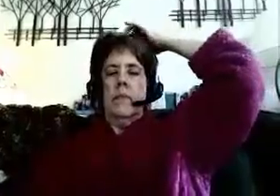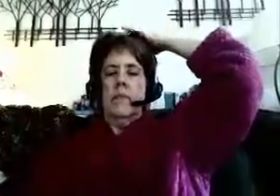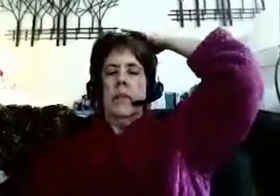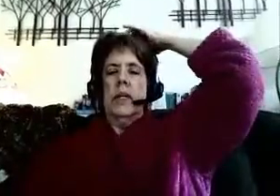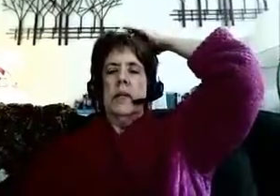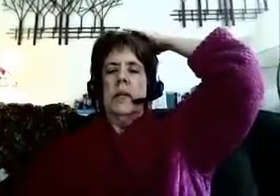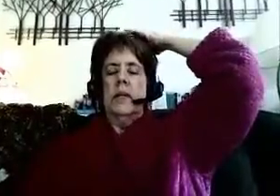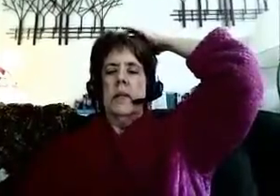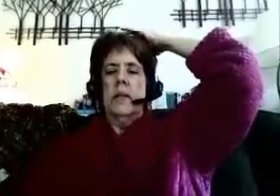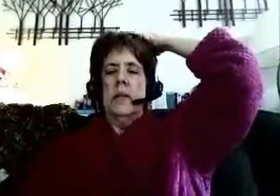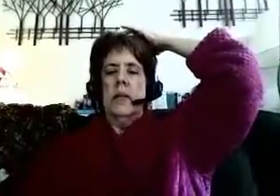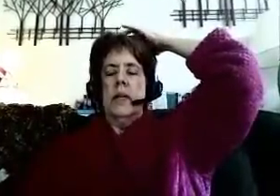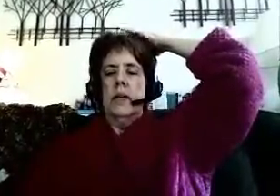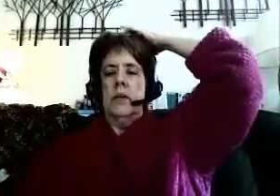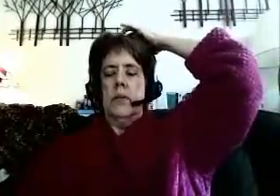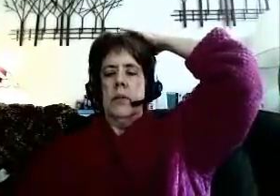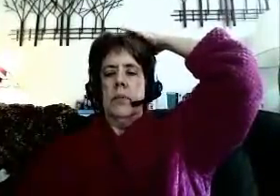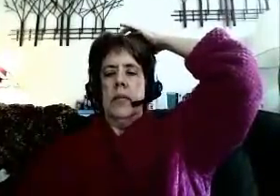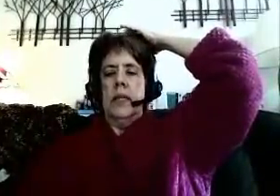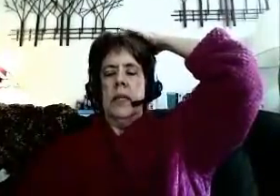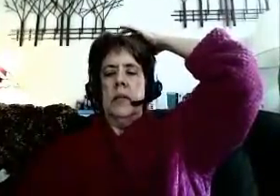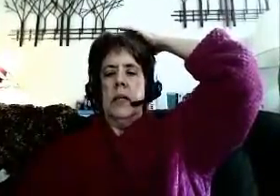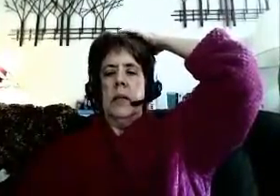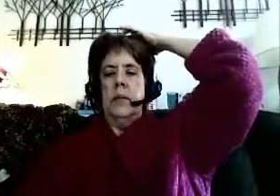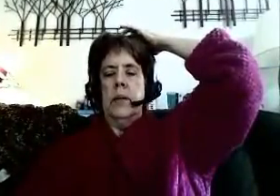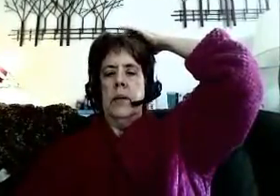When did this ability to heal so completely and quickly appear?